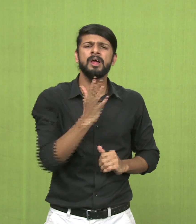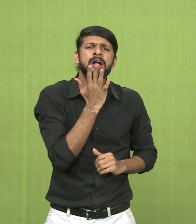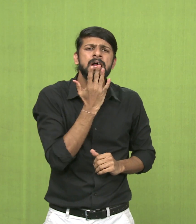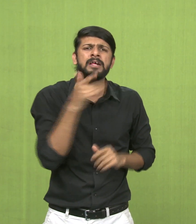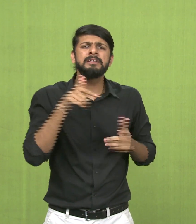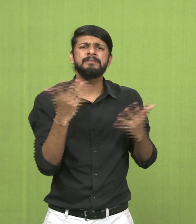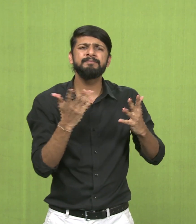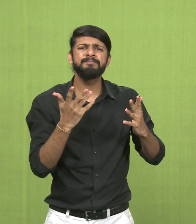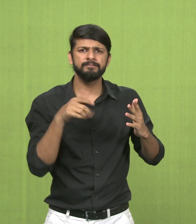Then we have color.